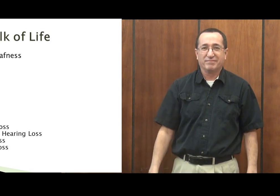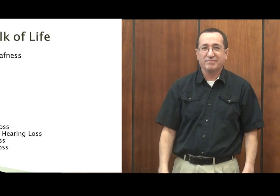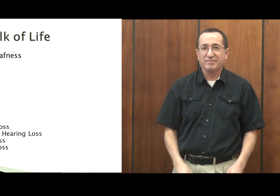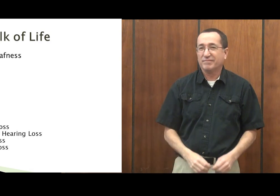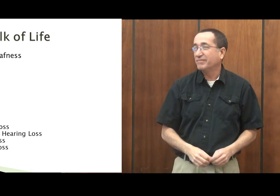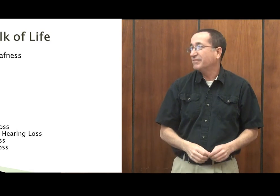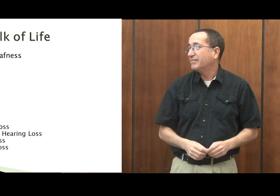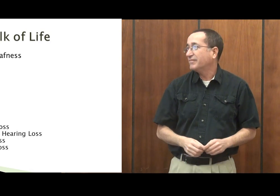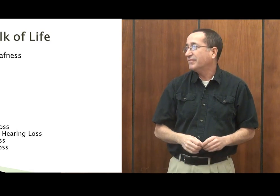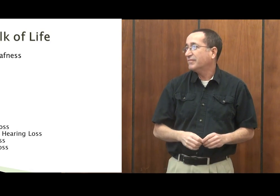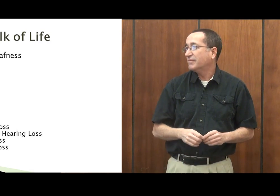recessive trait.